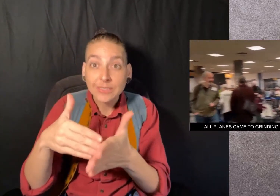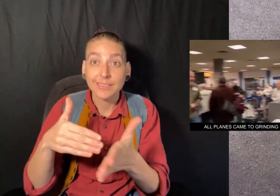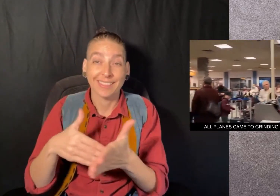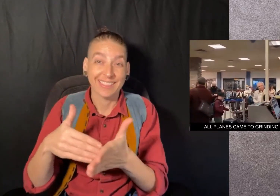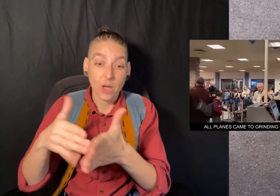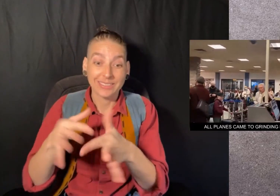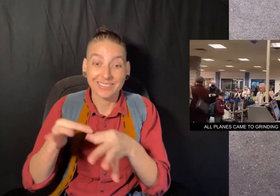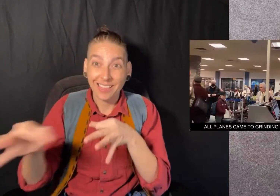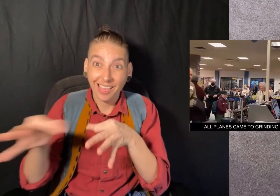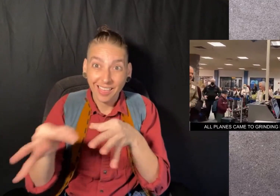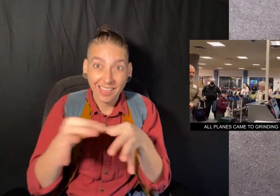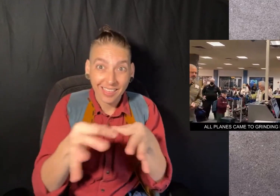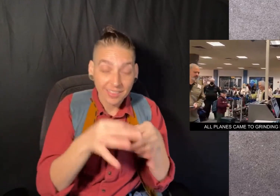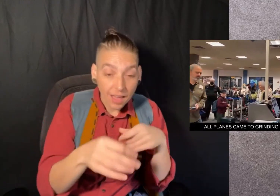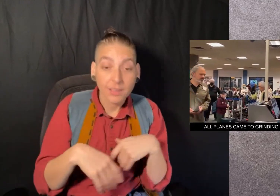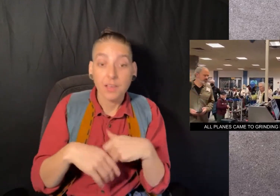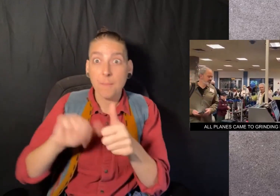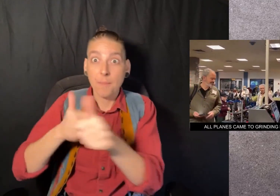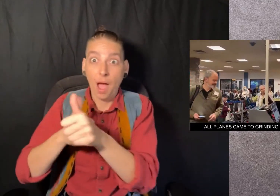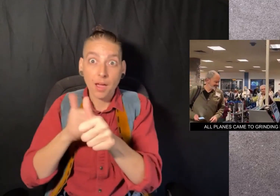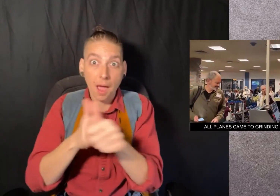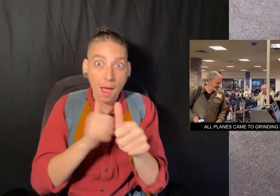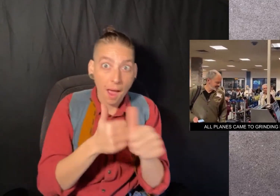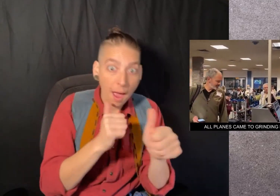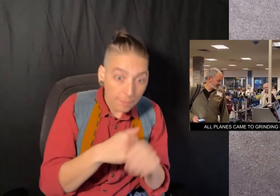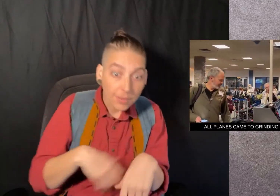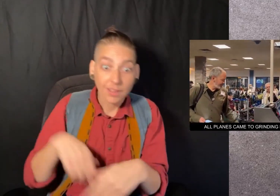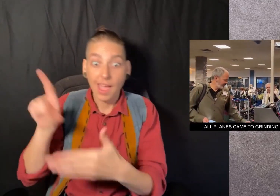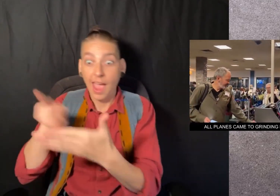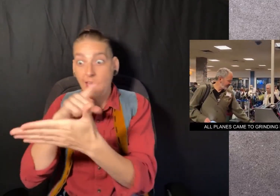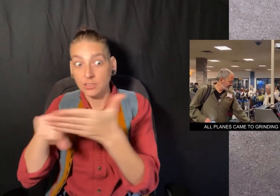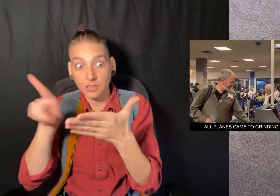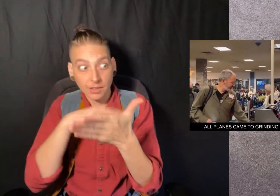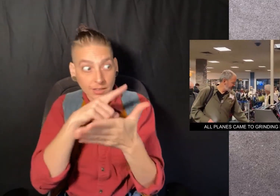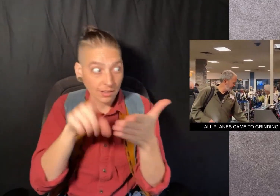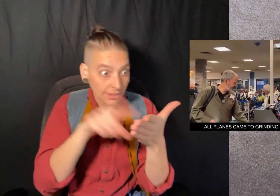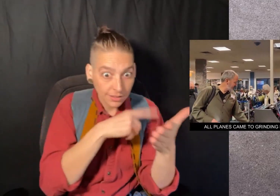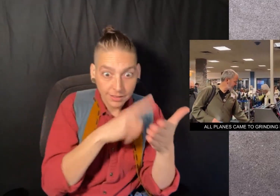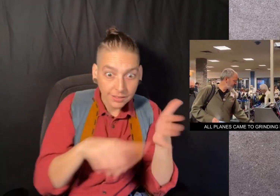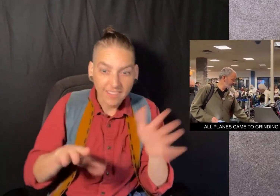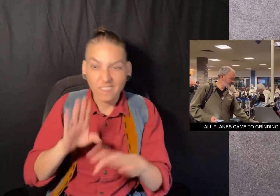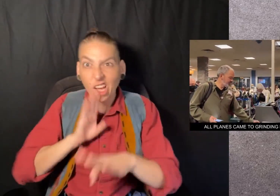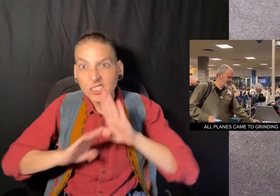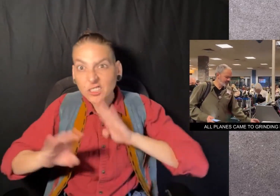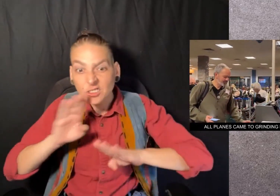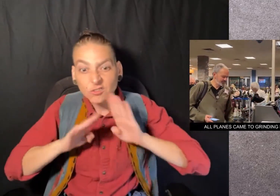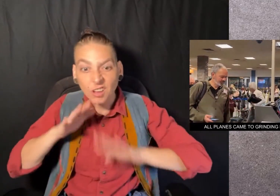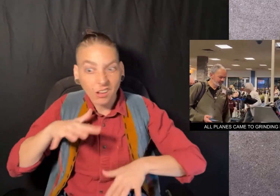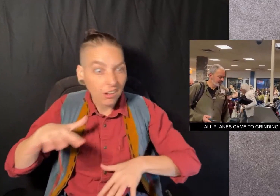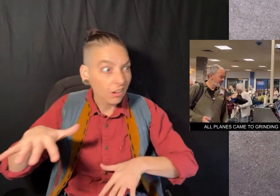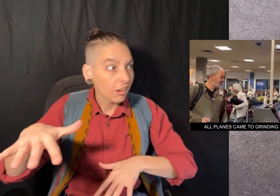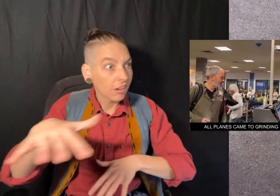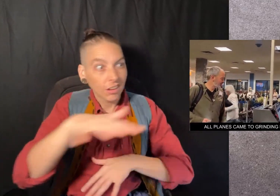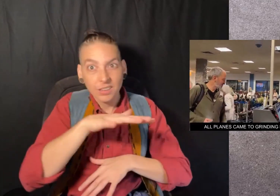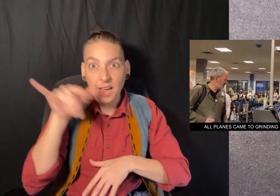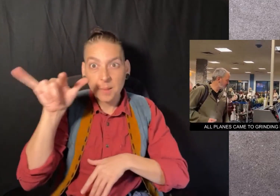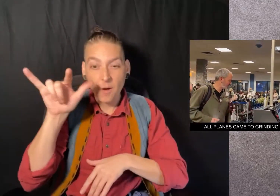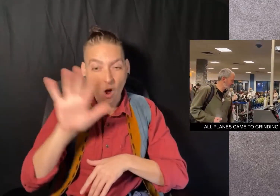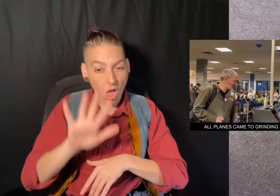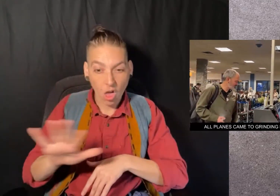It caused thousands of delays, backups, cancellations and frustrations at airports across the country and